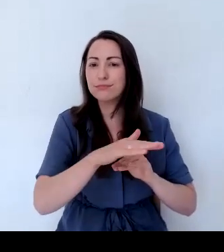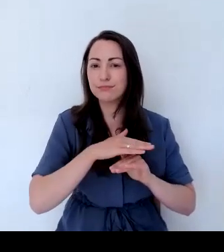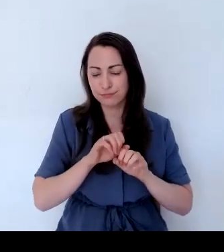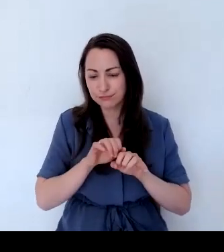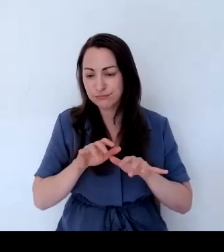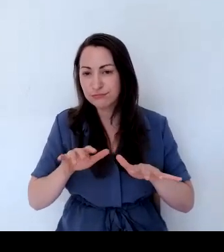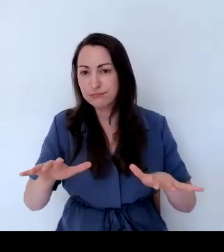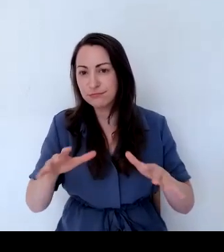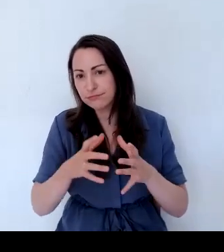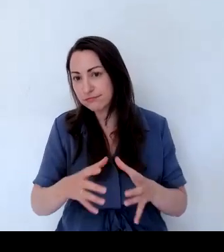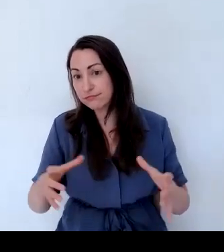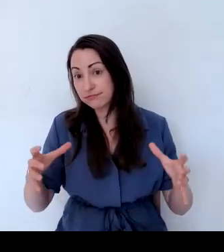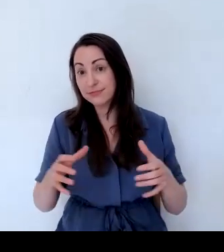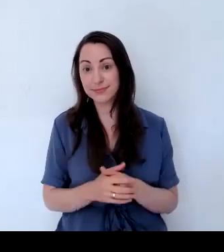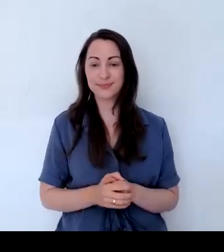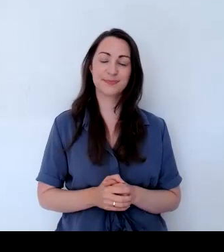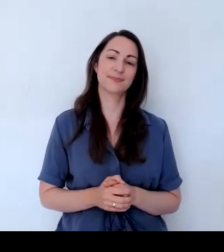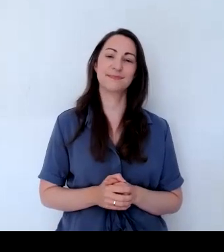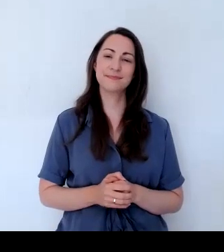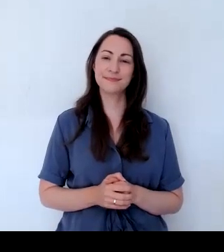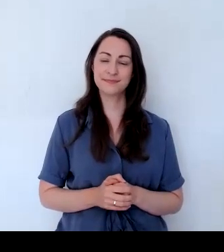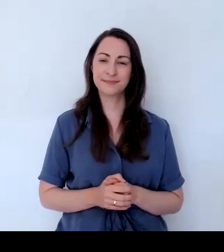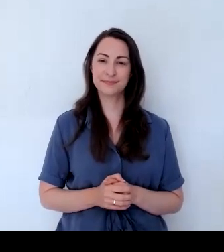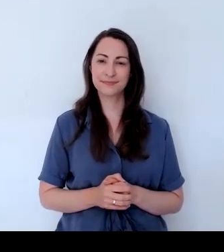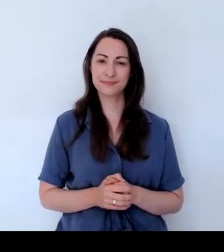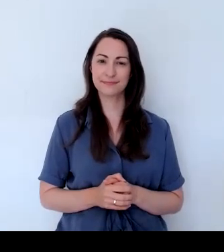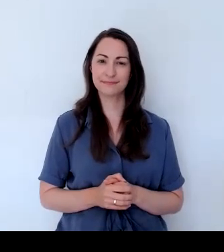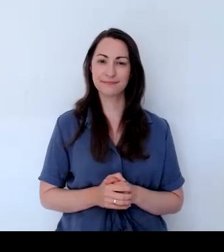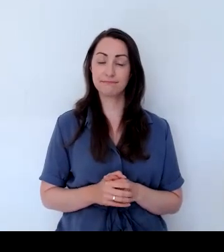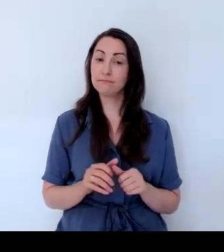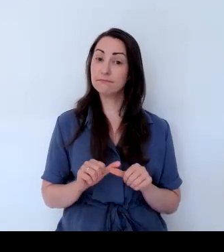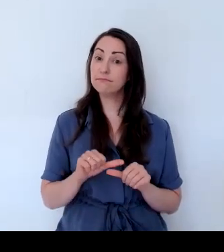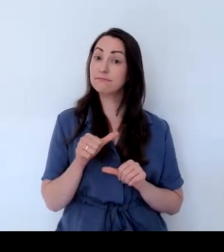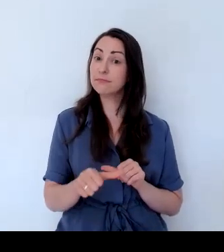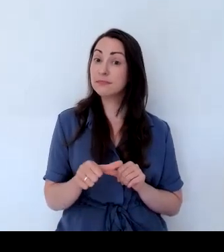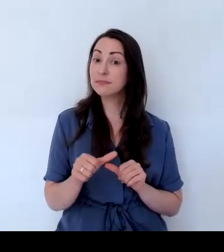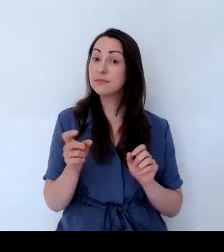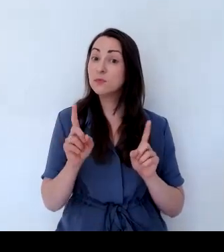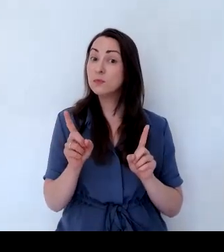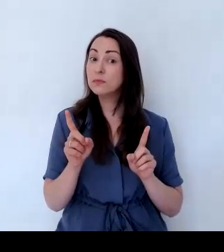the next thing I really want to show you as we walk around is